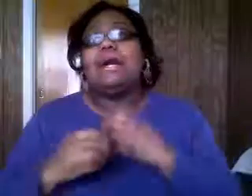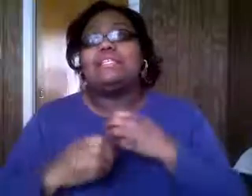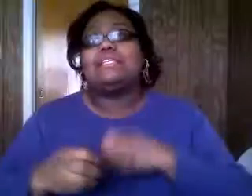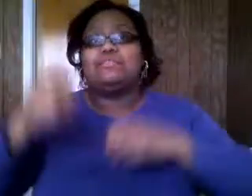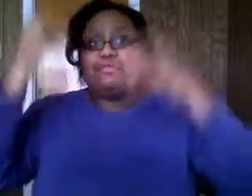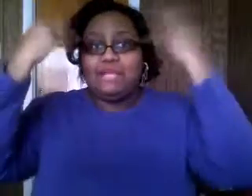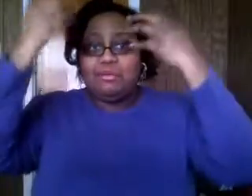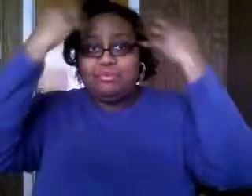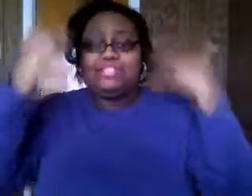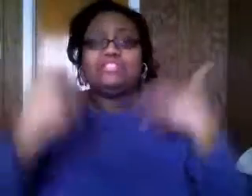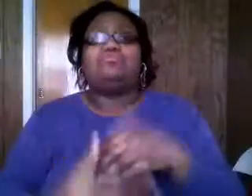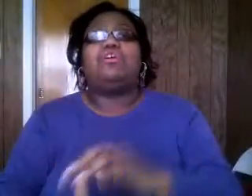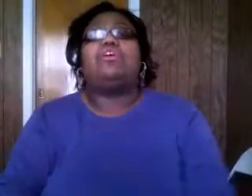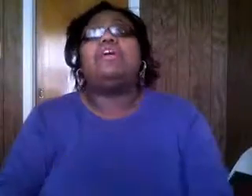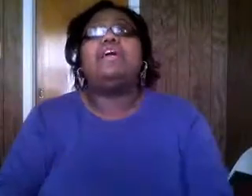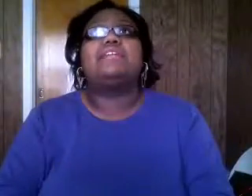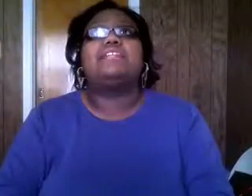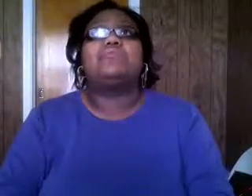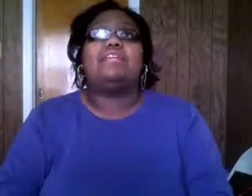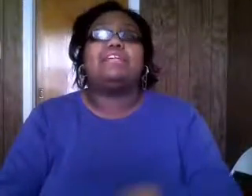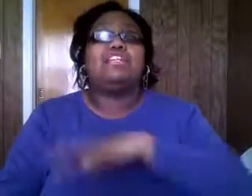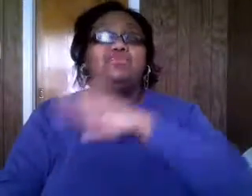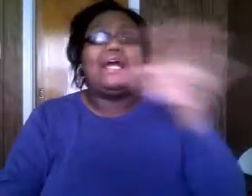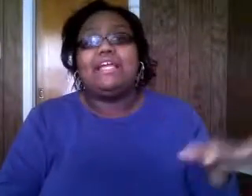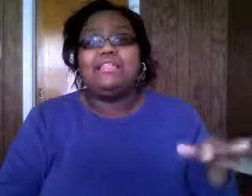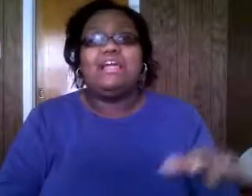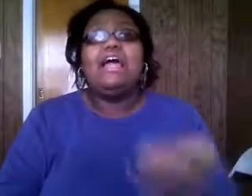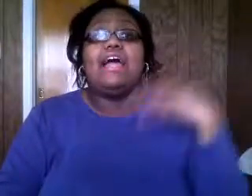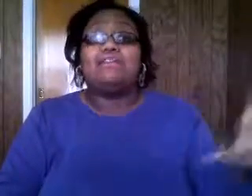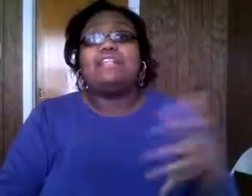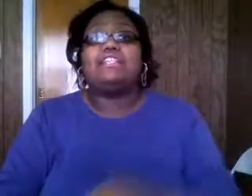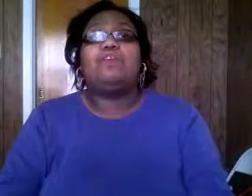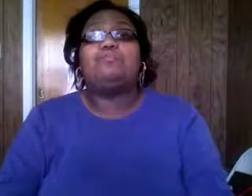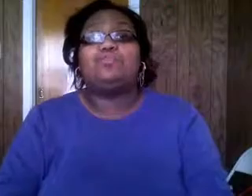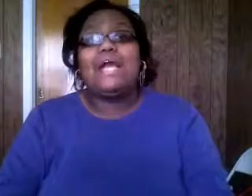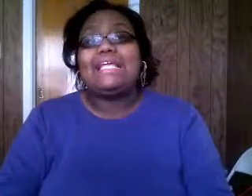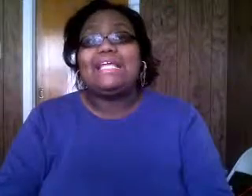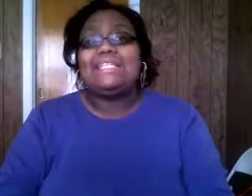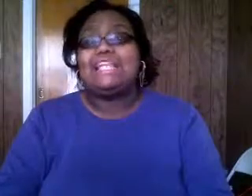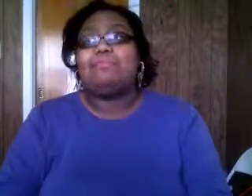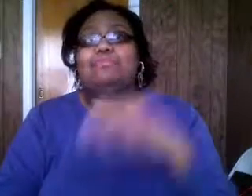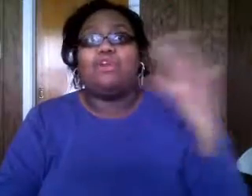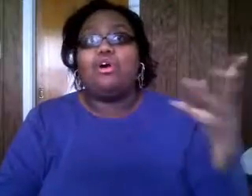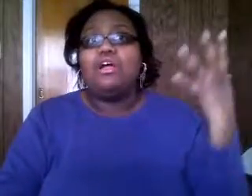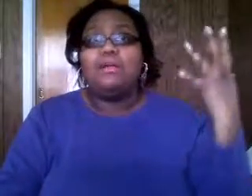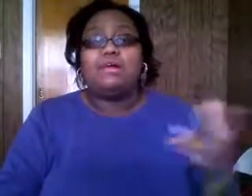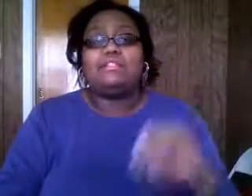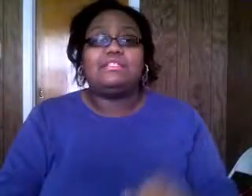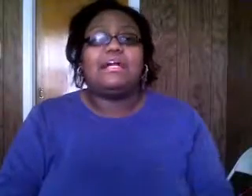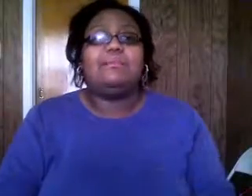mindset that's kind of placed into our heads i think we have to kind of eradicate that and christ can help you eradicate that type of thought process that kind